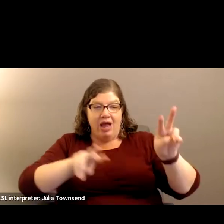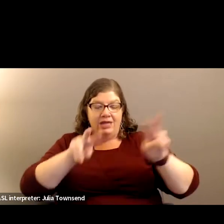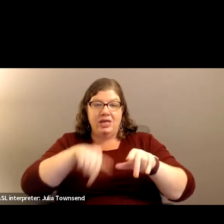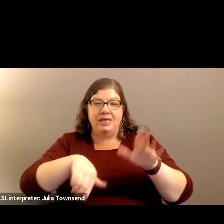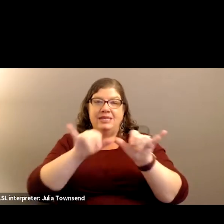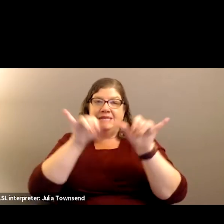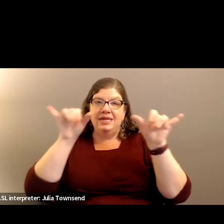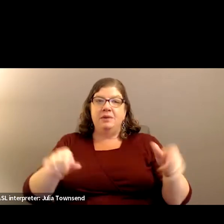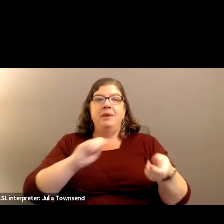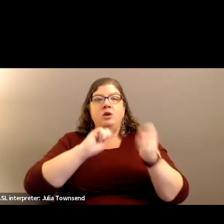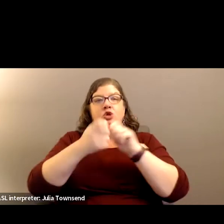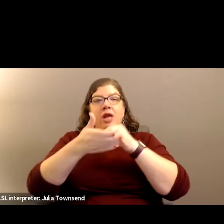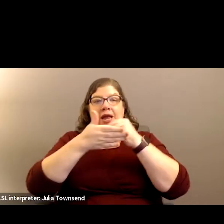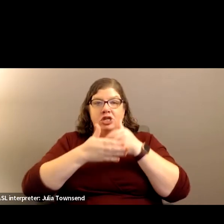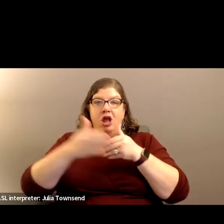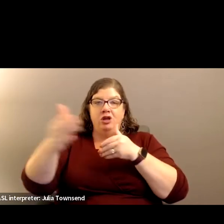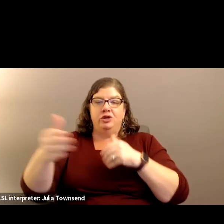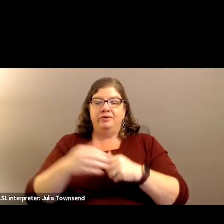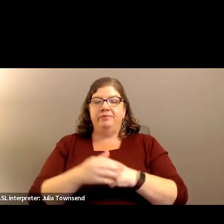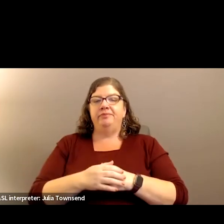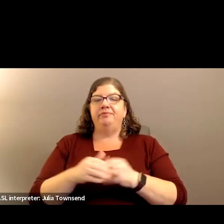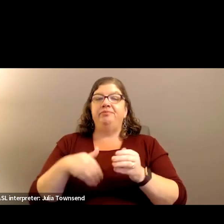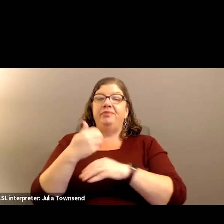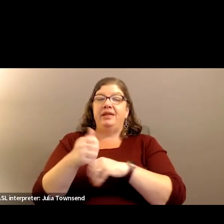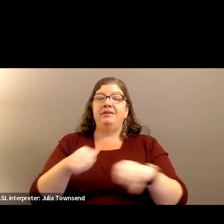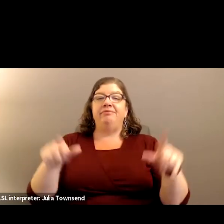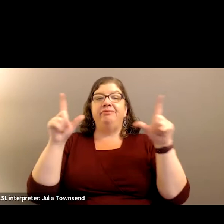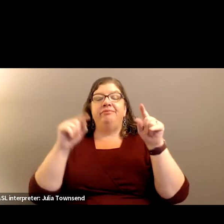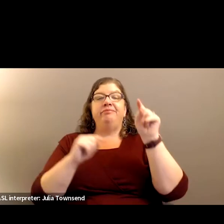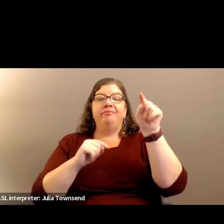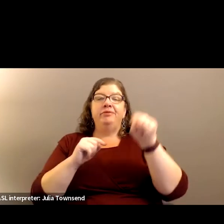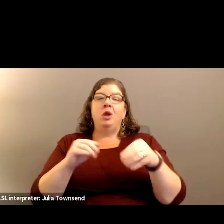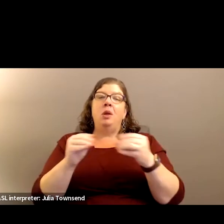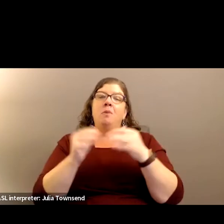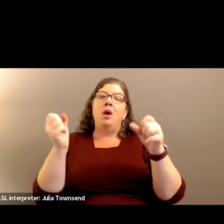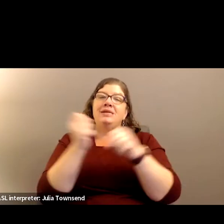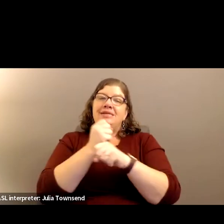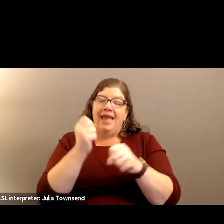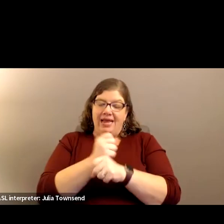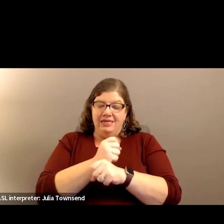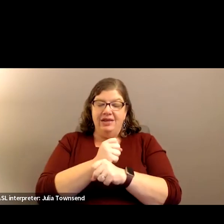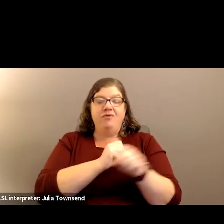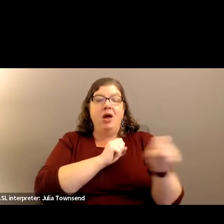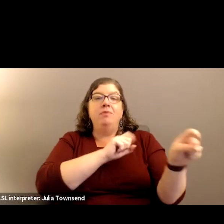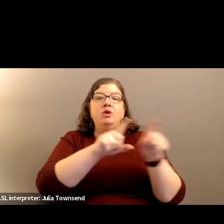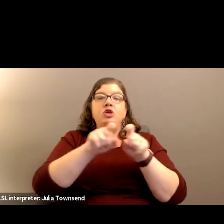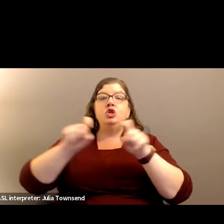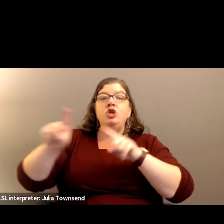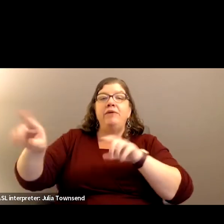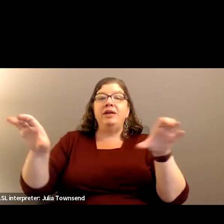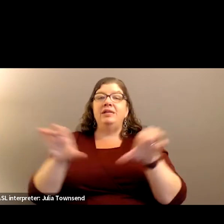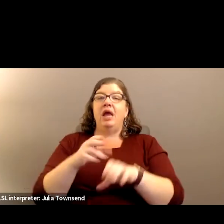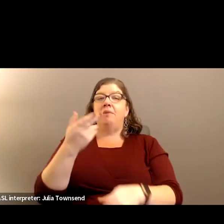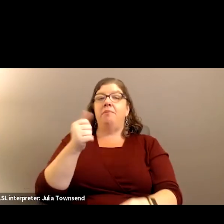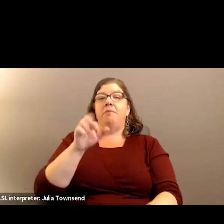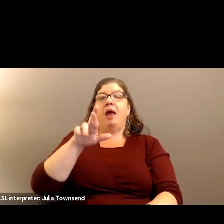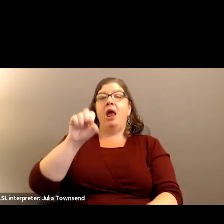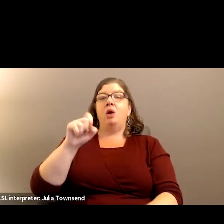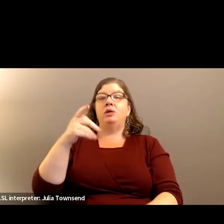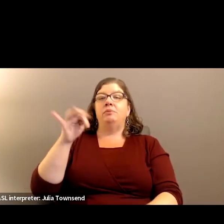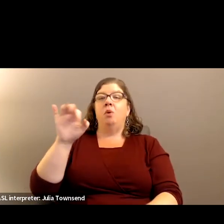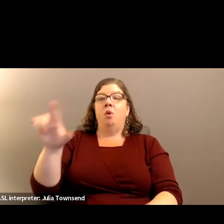change long term. If you go to the next slide, I have more stats. So this is from a survey conducted by Harris Poll,